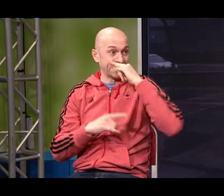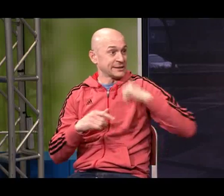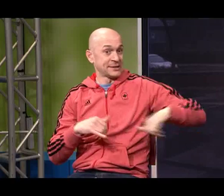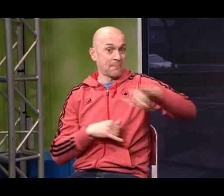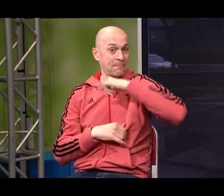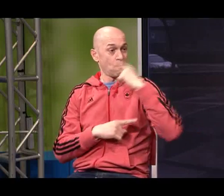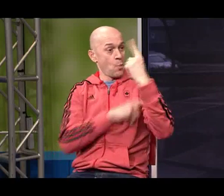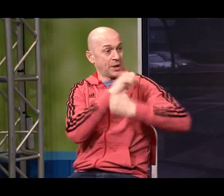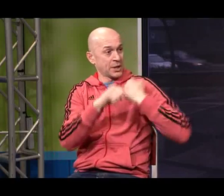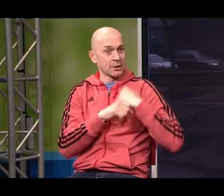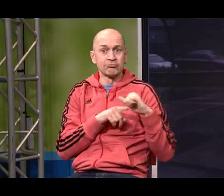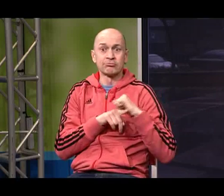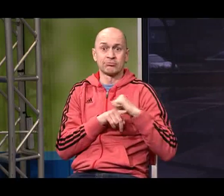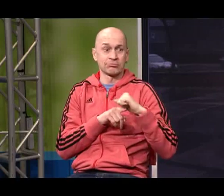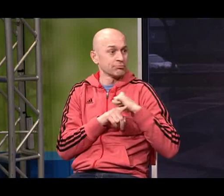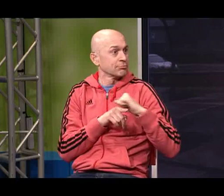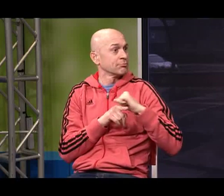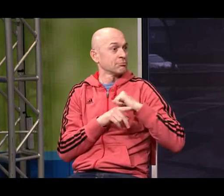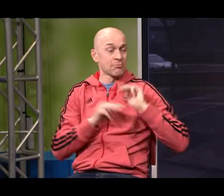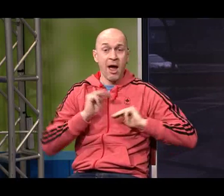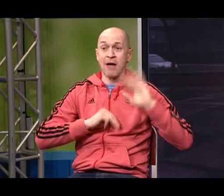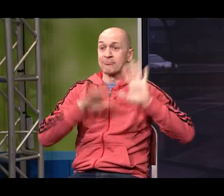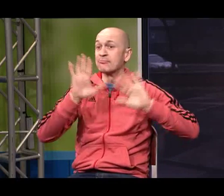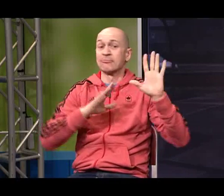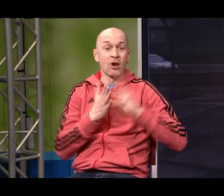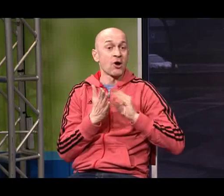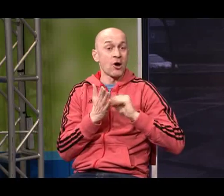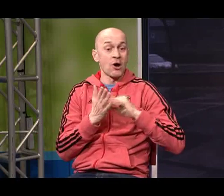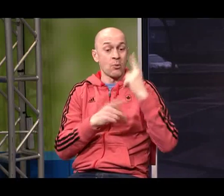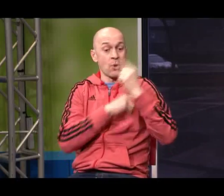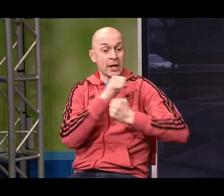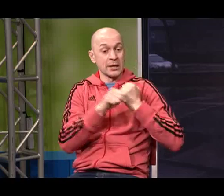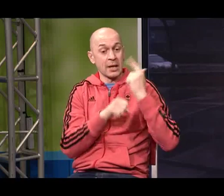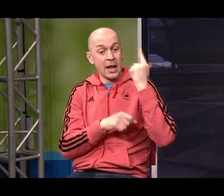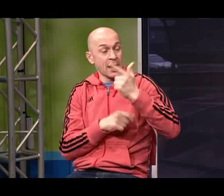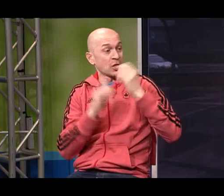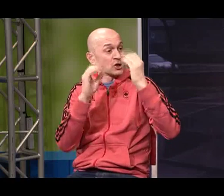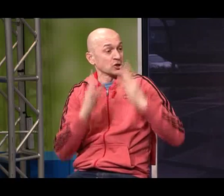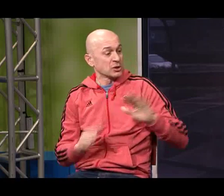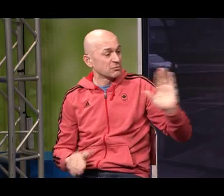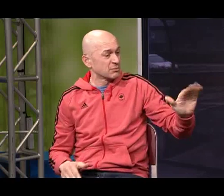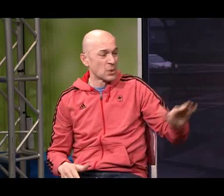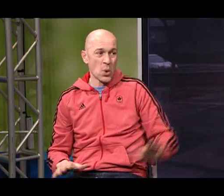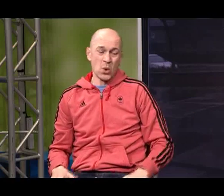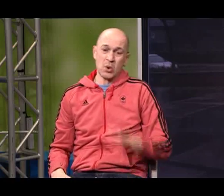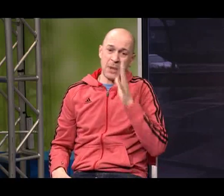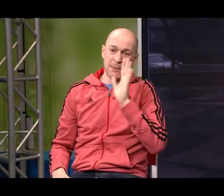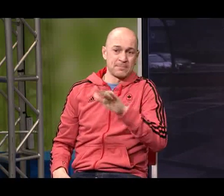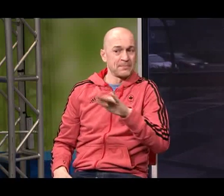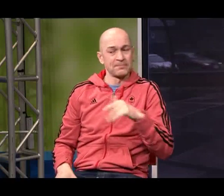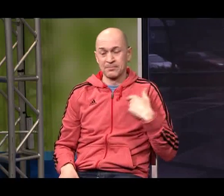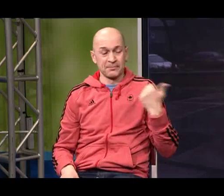did use devices like hearing aids I attended this mime artist school and a teacher said to my mom